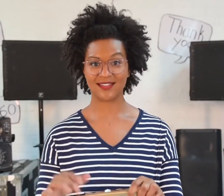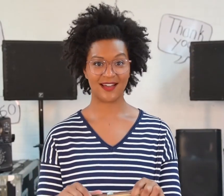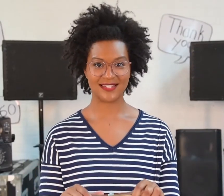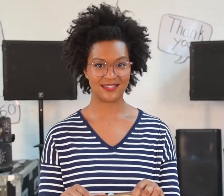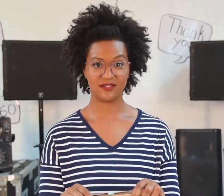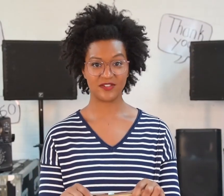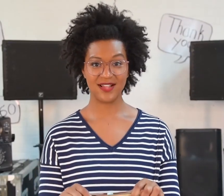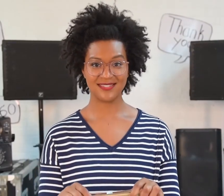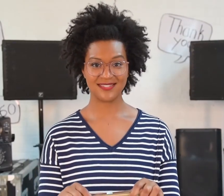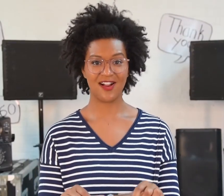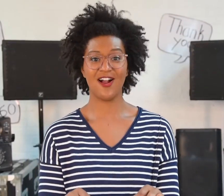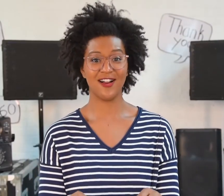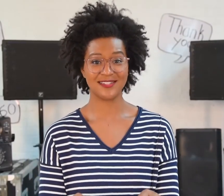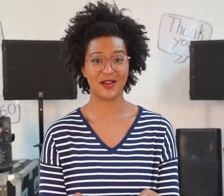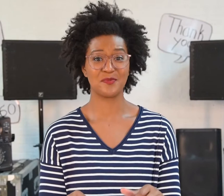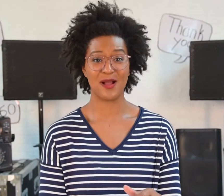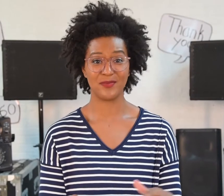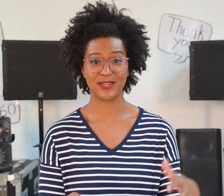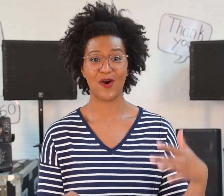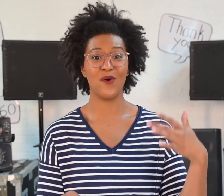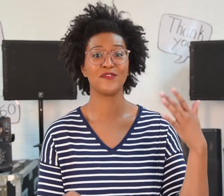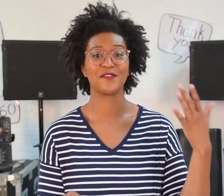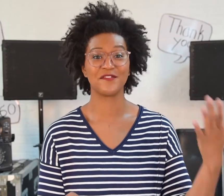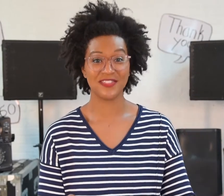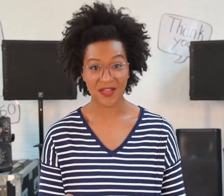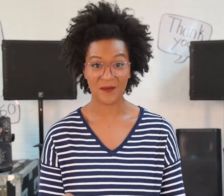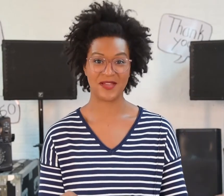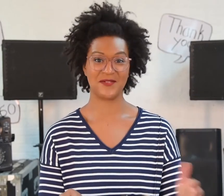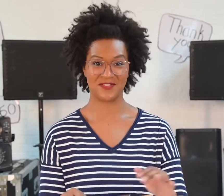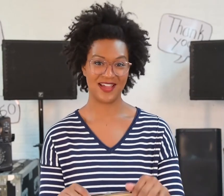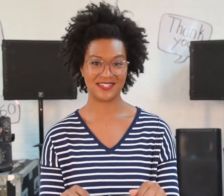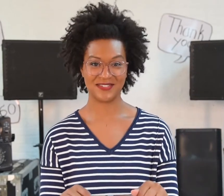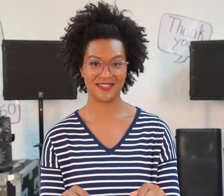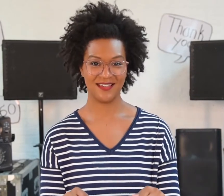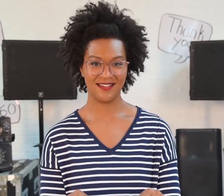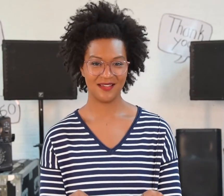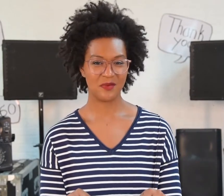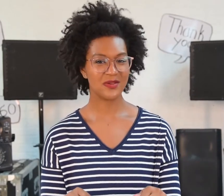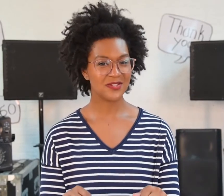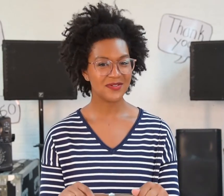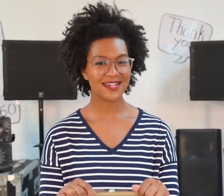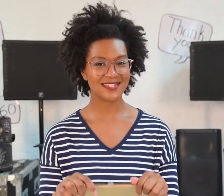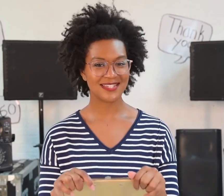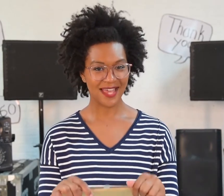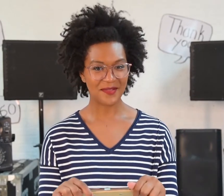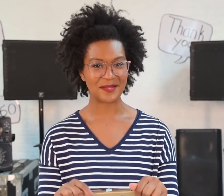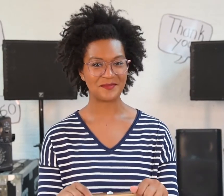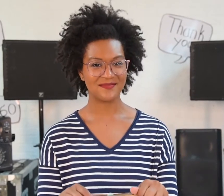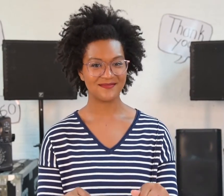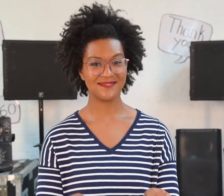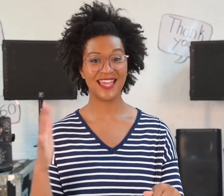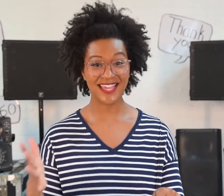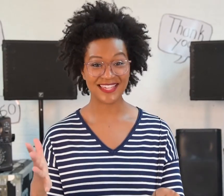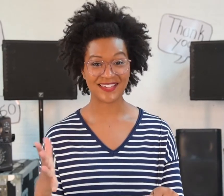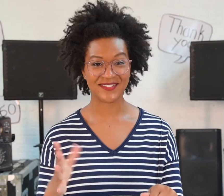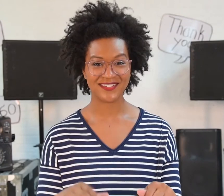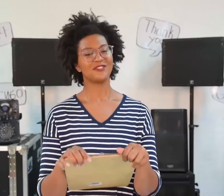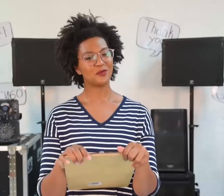God has done for us our hearts are probably overflowing with gratitude but we don't actually tell him thank you you